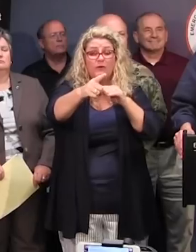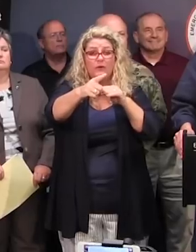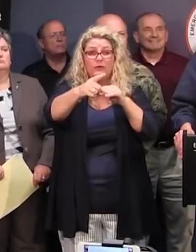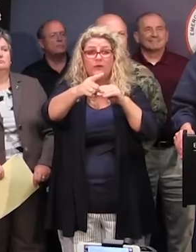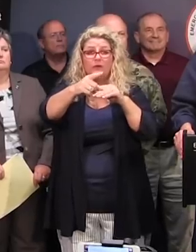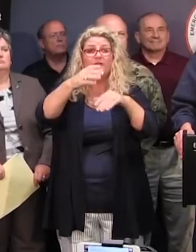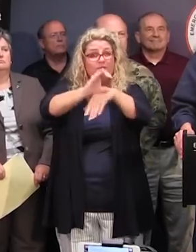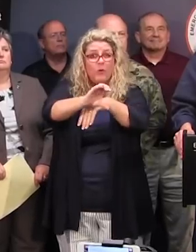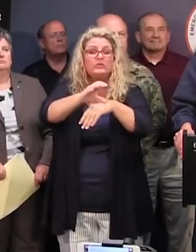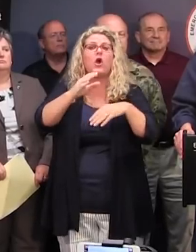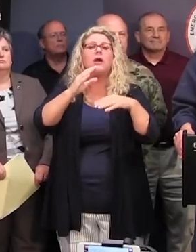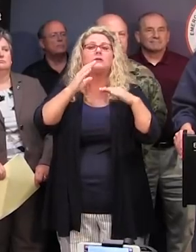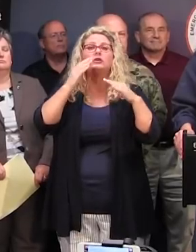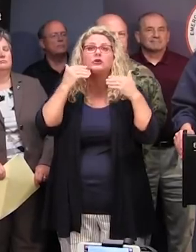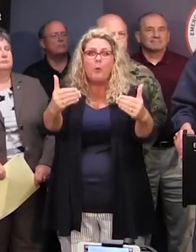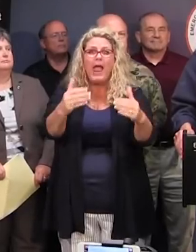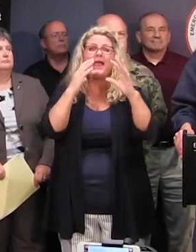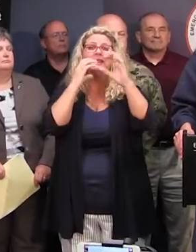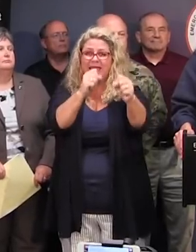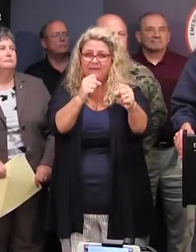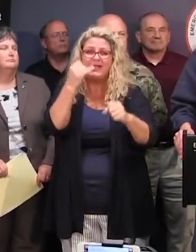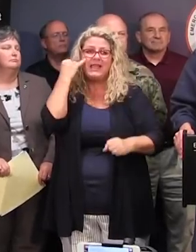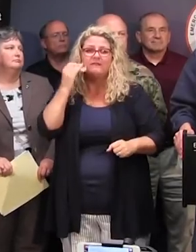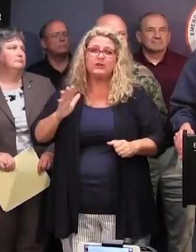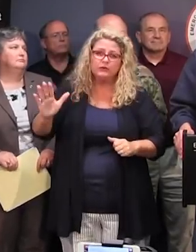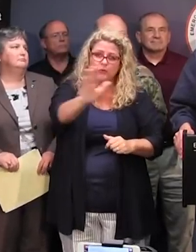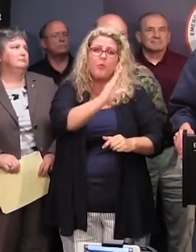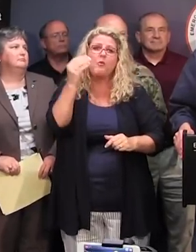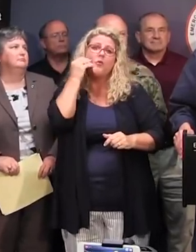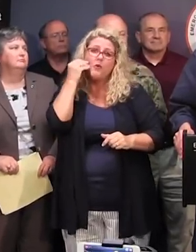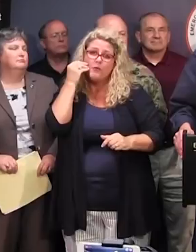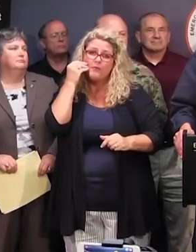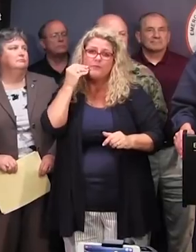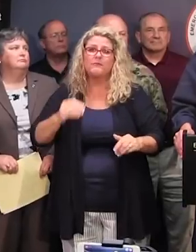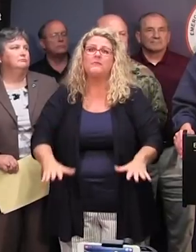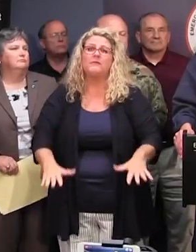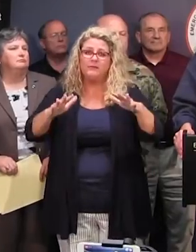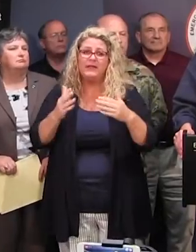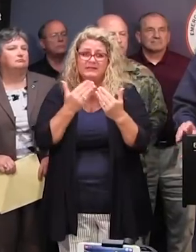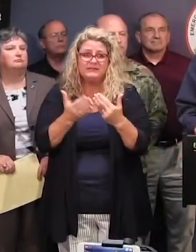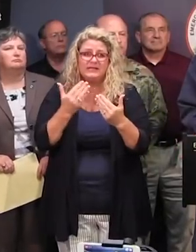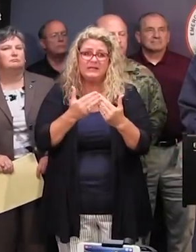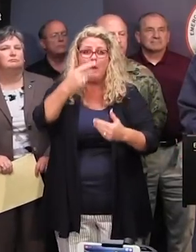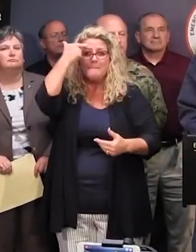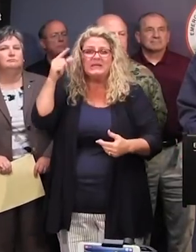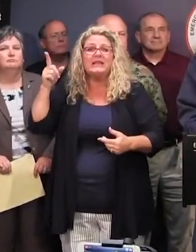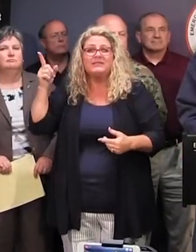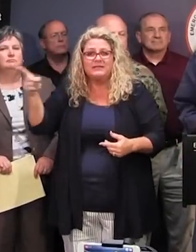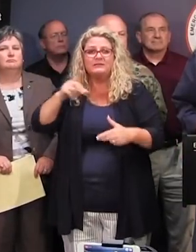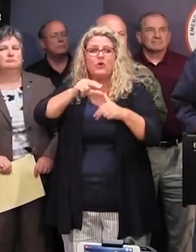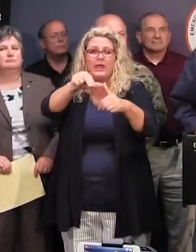ahead and leave and go to find high ground because you may be in danger. This is a big, big storm.